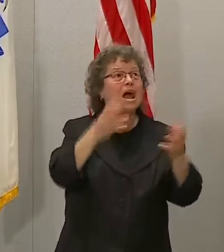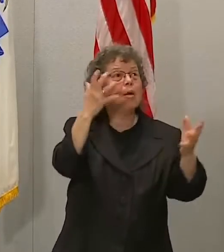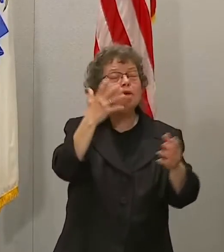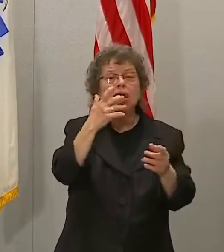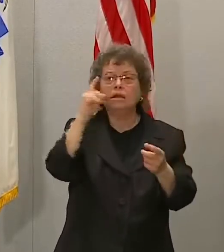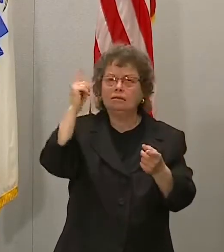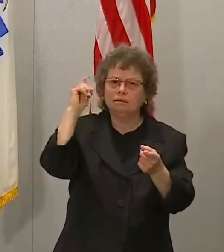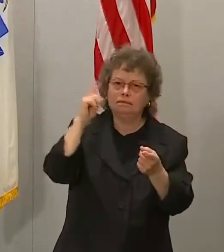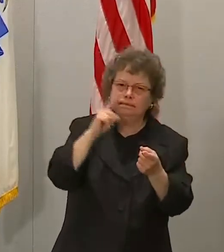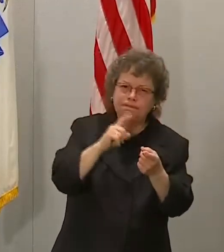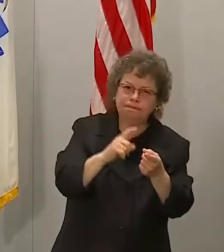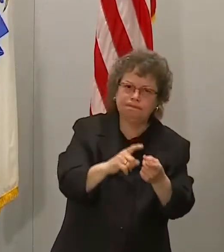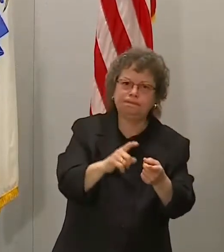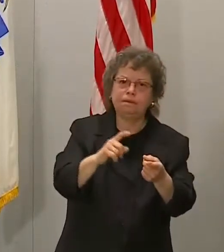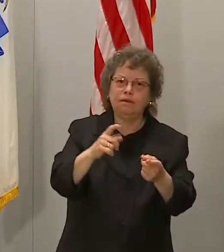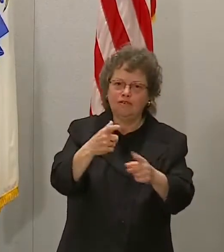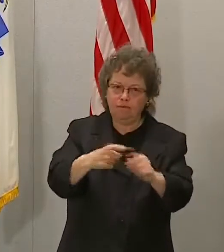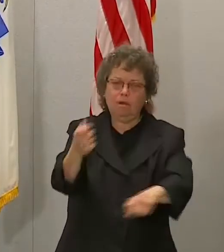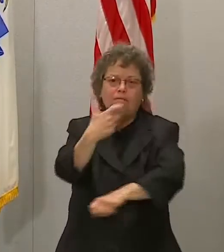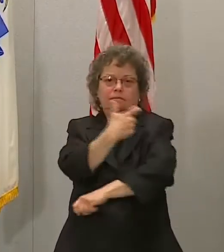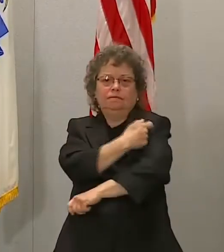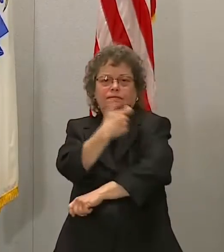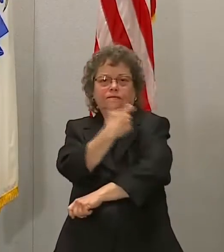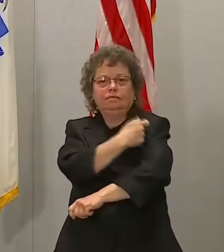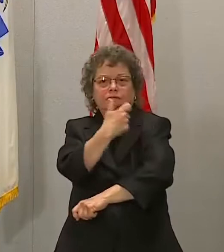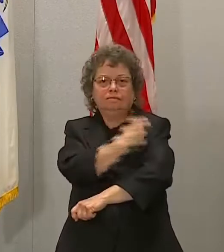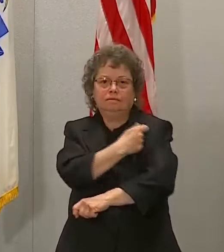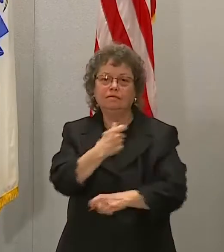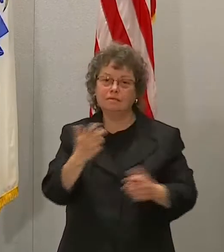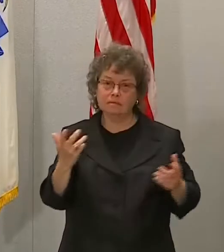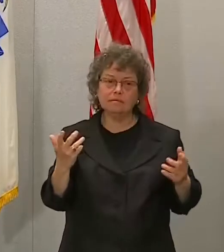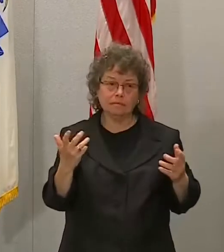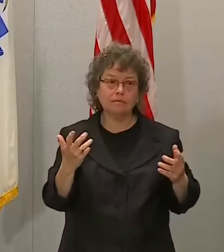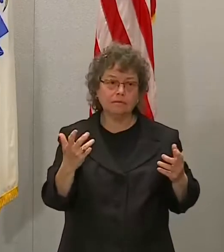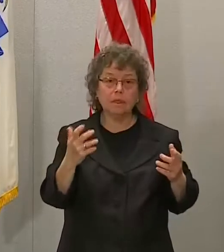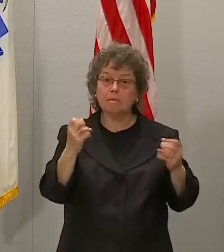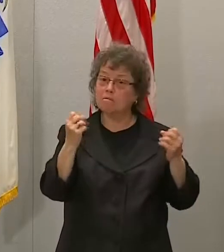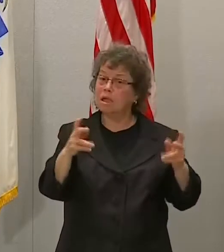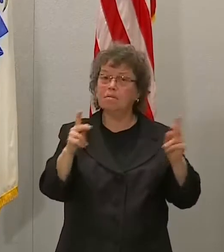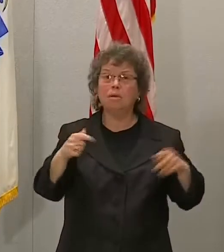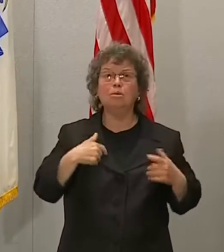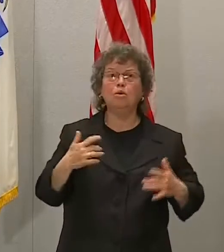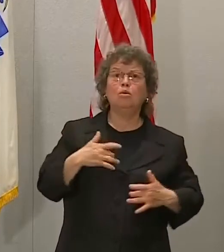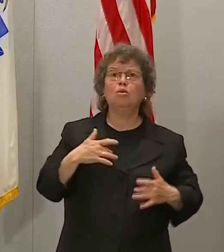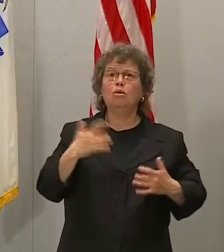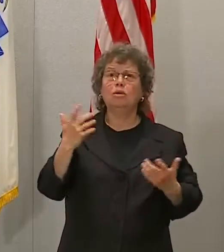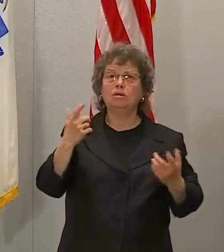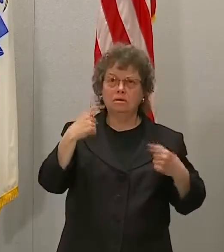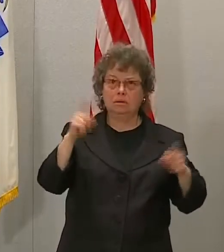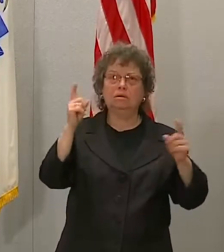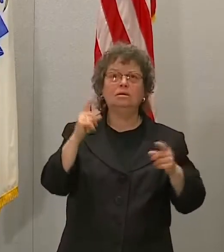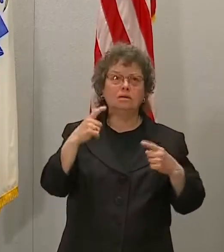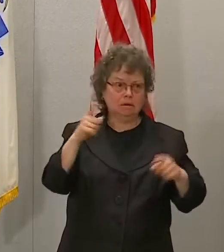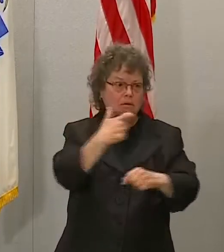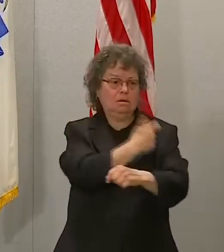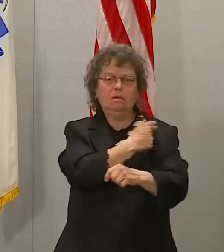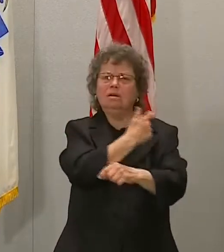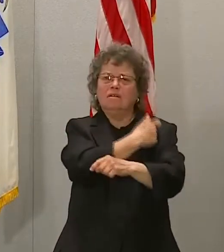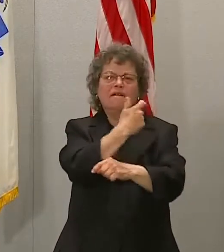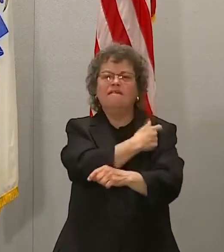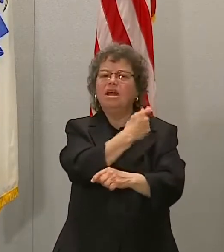they've evaporated and in many cases involve some of the folks that we were most concerned about. I think the vaccines remain